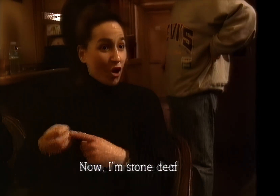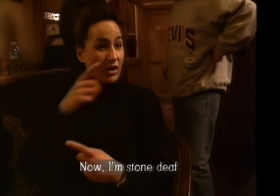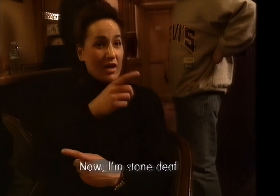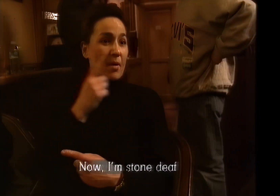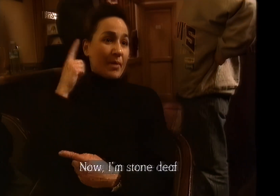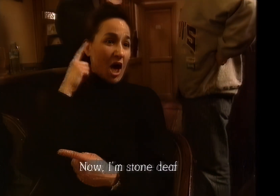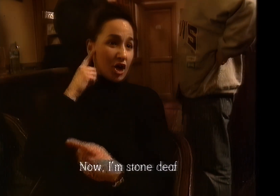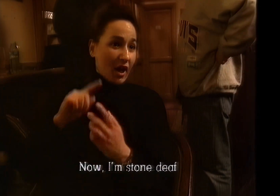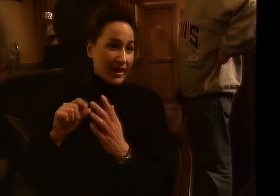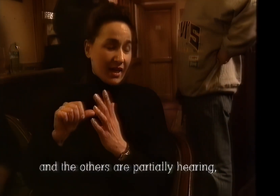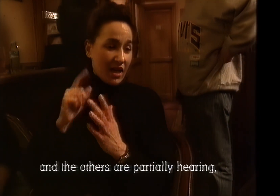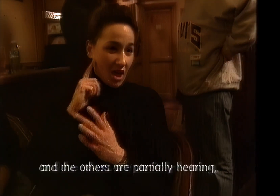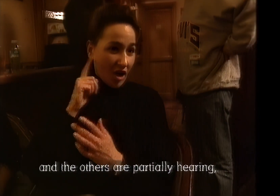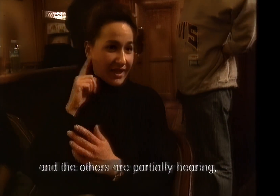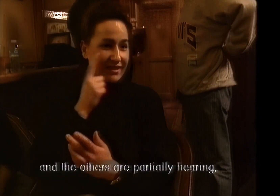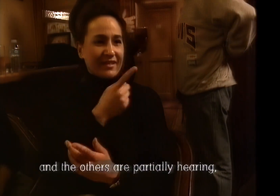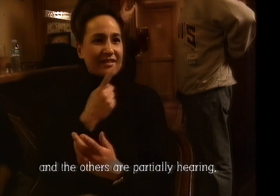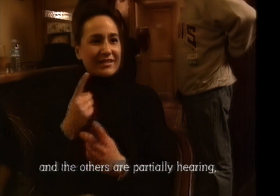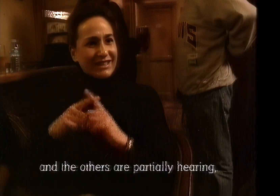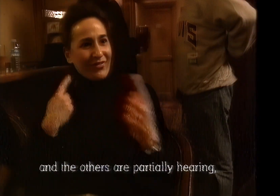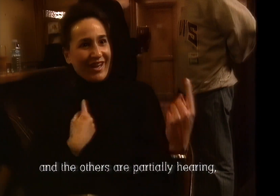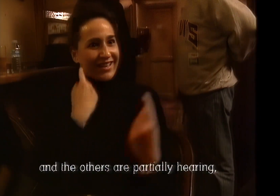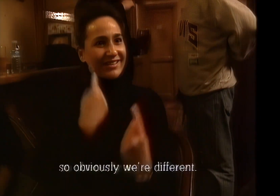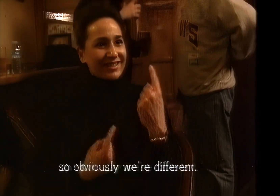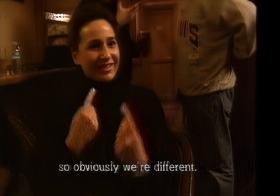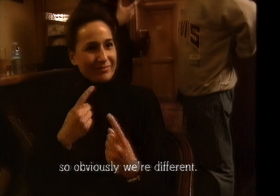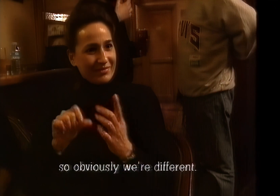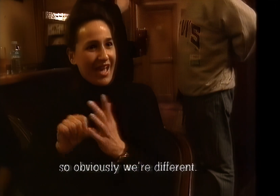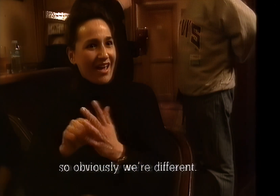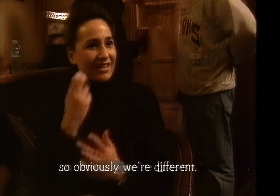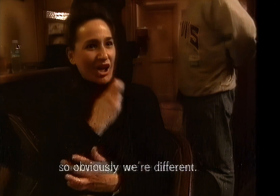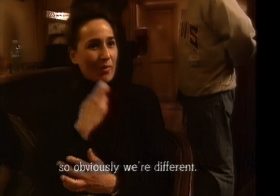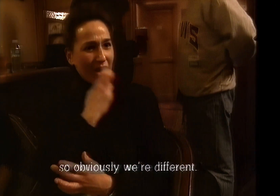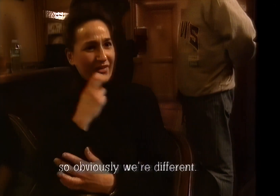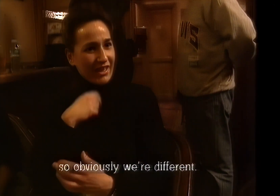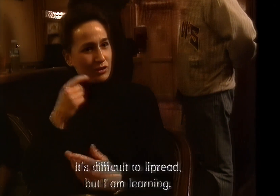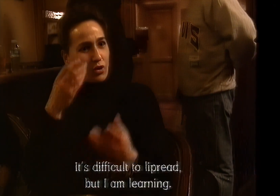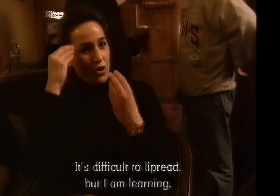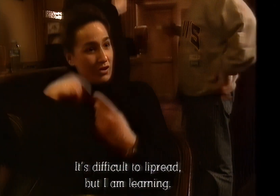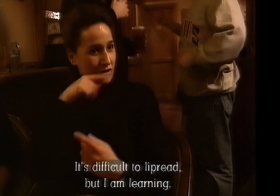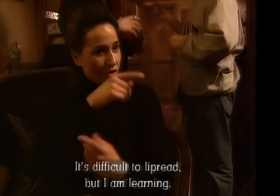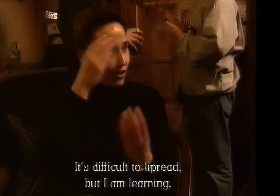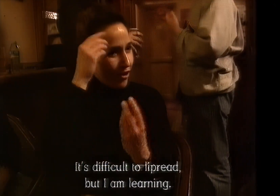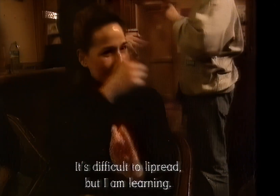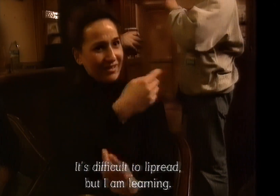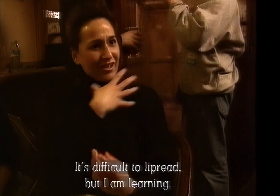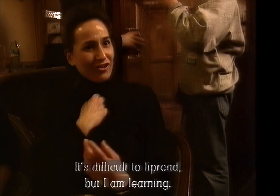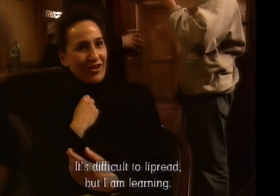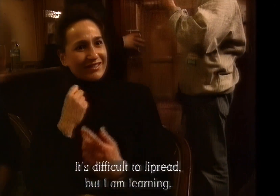I'm stone deaf. And the others are partially hearing. So obviously we're different. It's difficult for me to lip read. But I am learning.